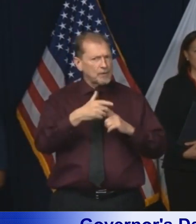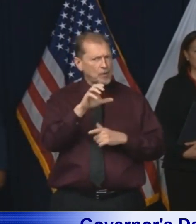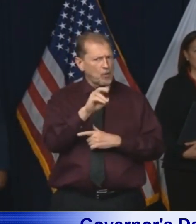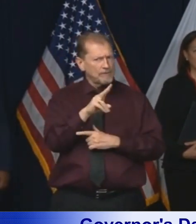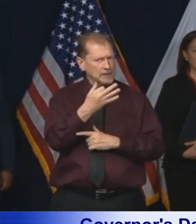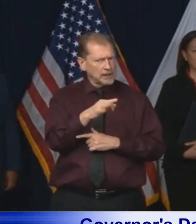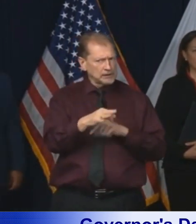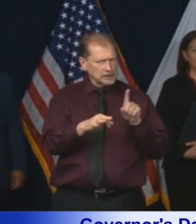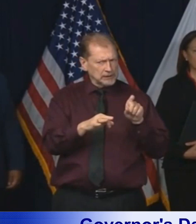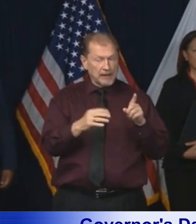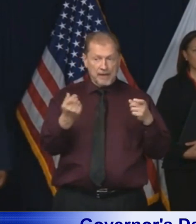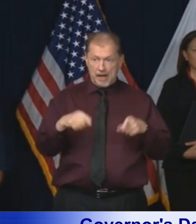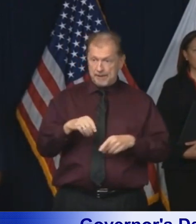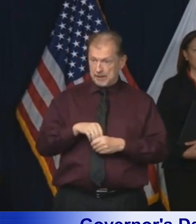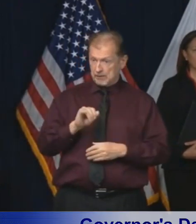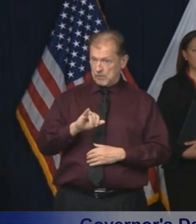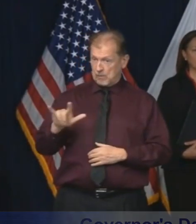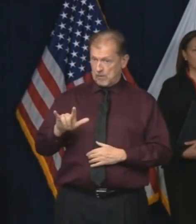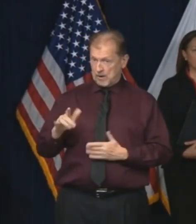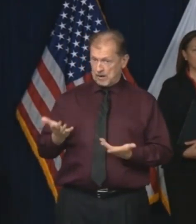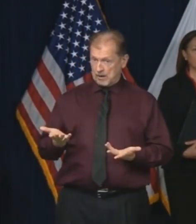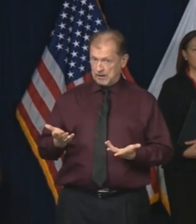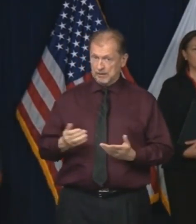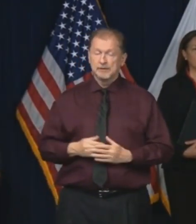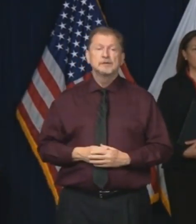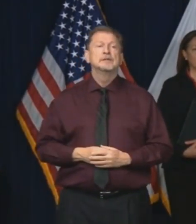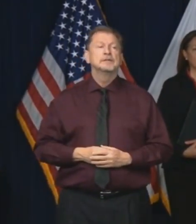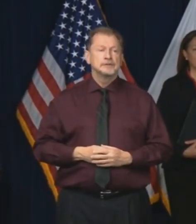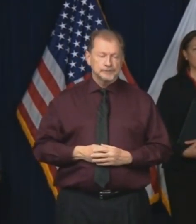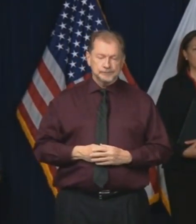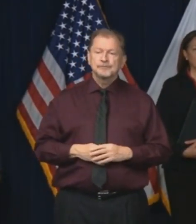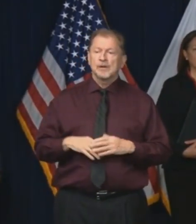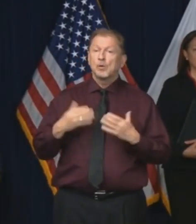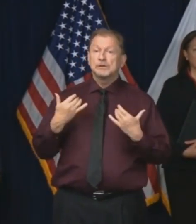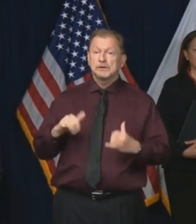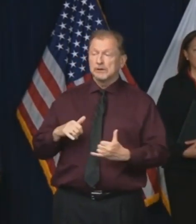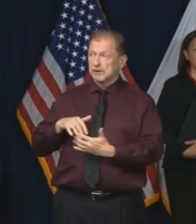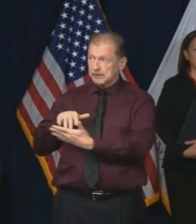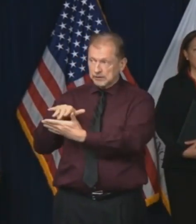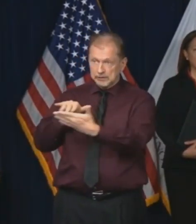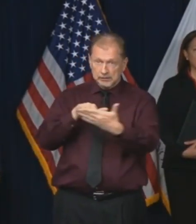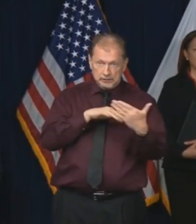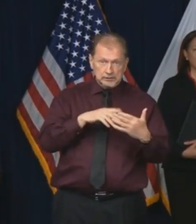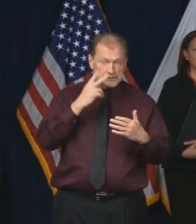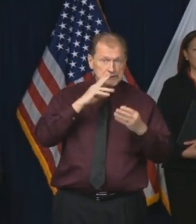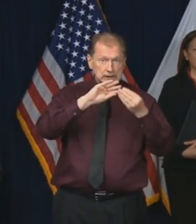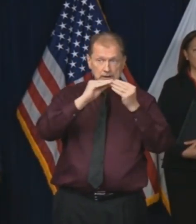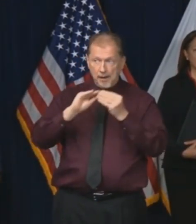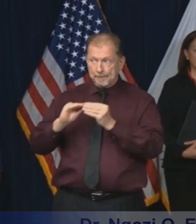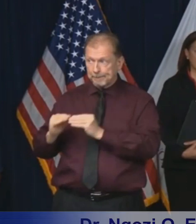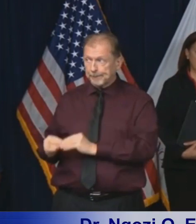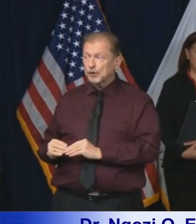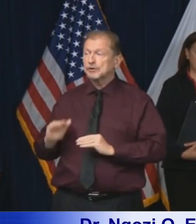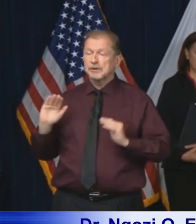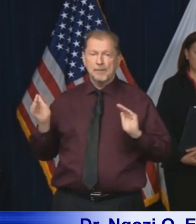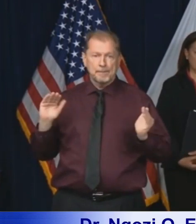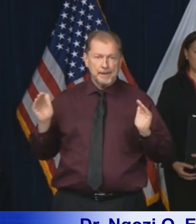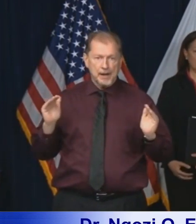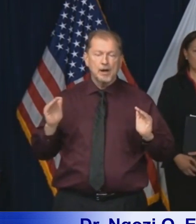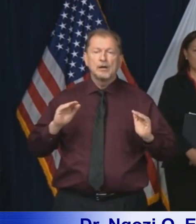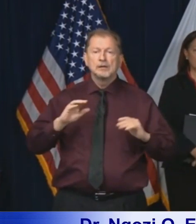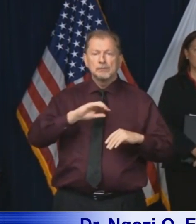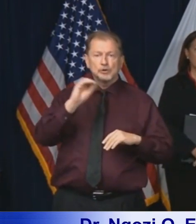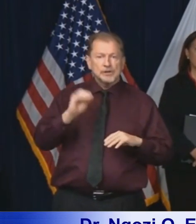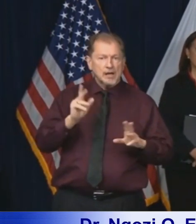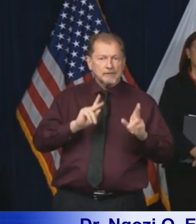Right. So we are still early in this disease, but we have, you know, some information in terms of the people that